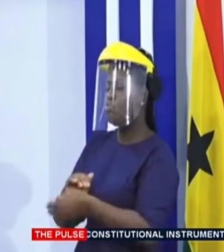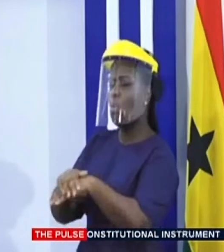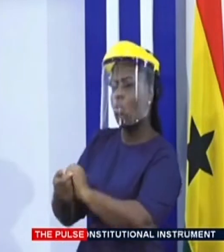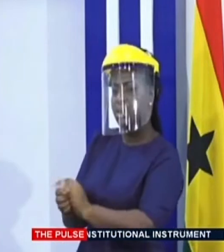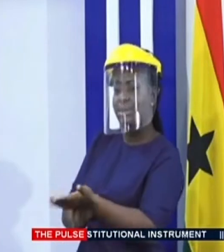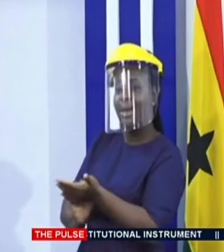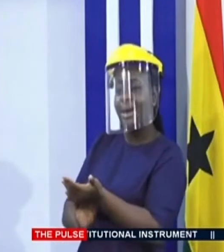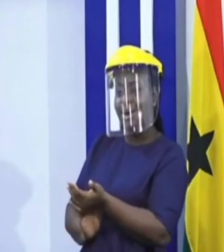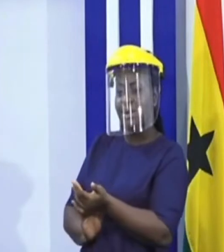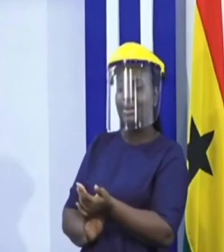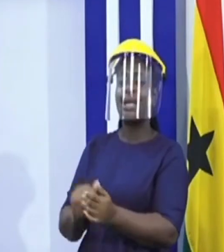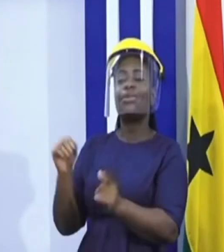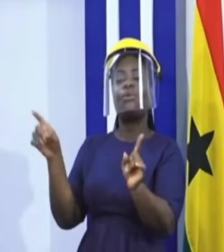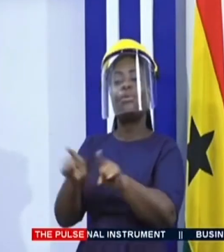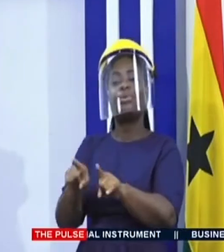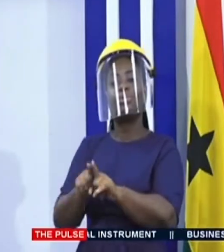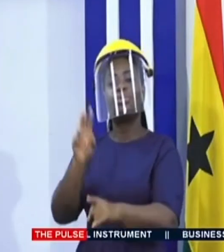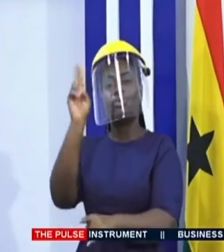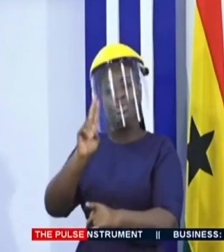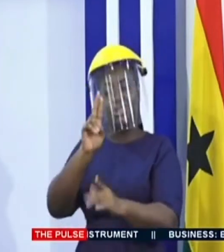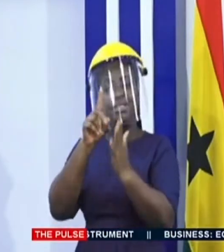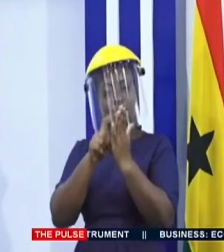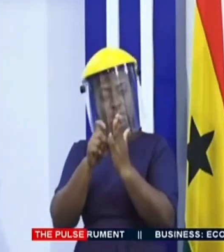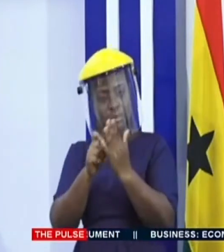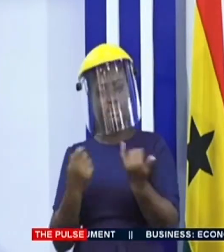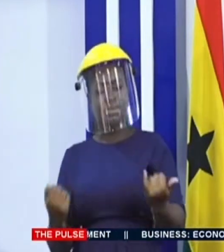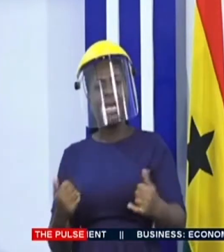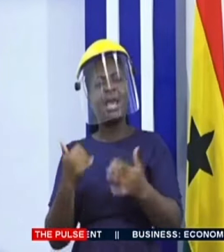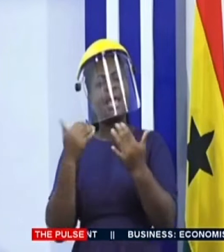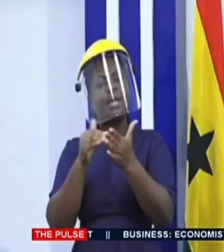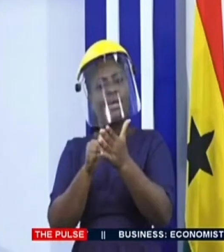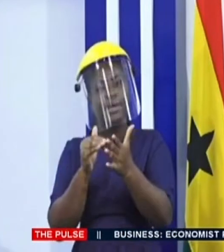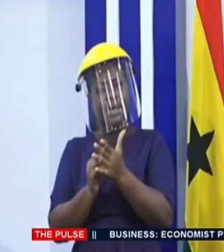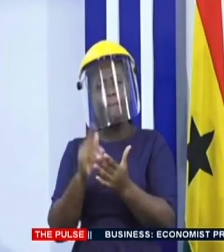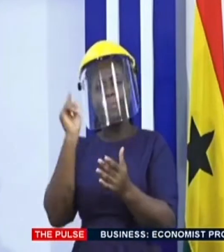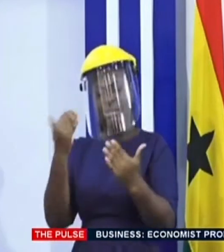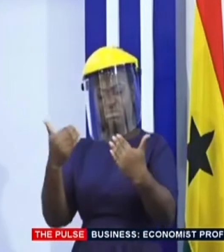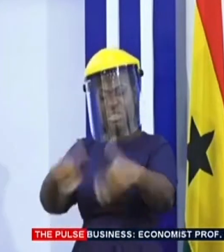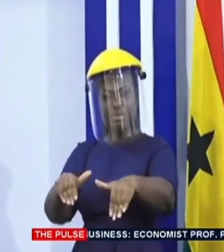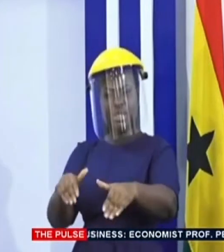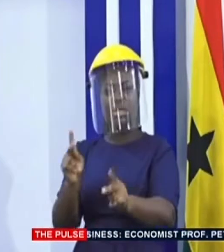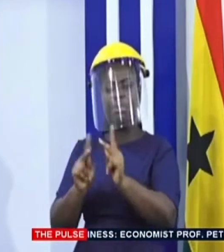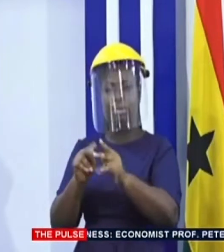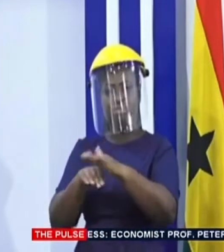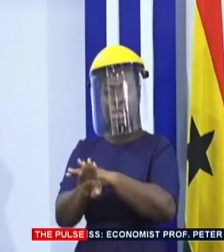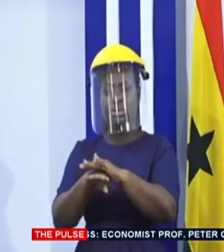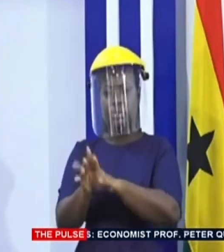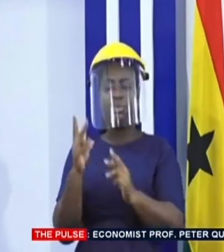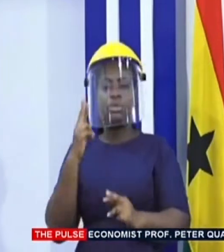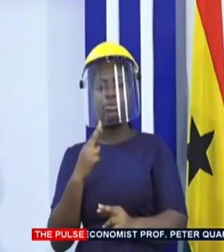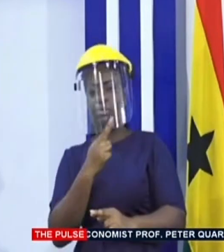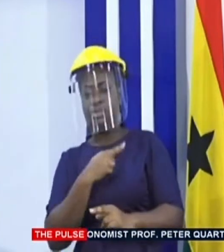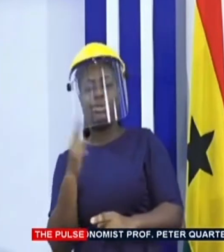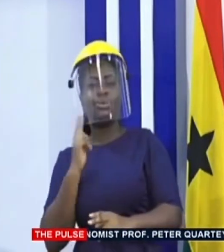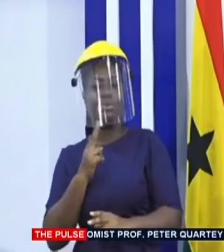as well as use the sanitizers. They are also required to limit the number of guests for dining